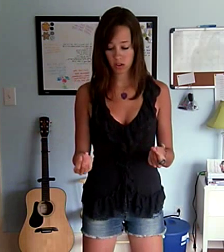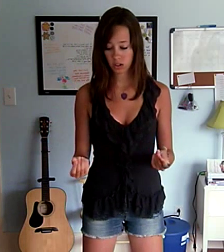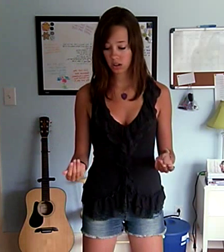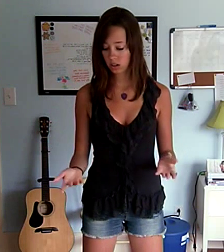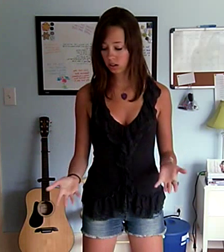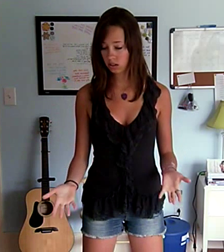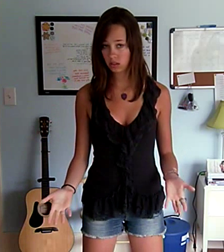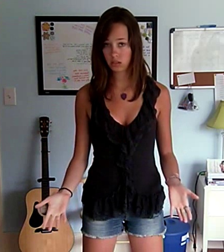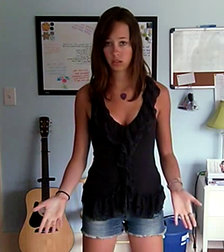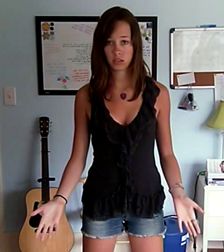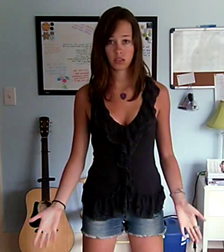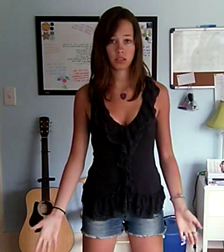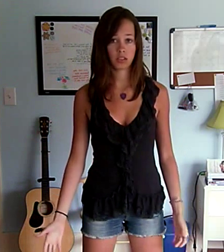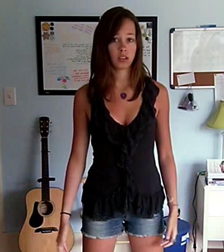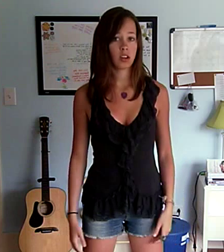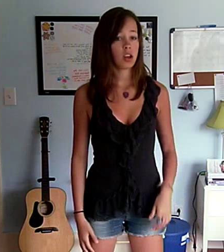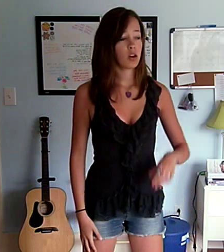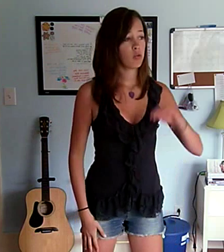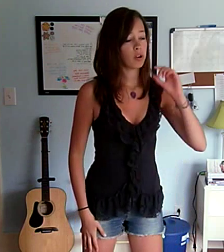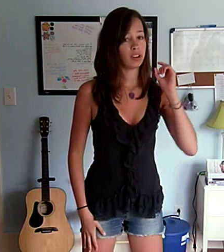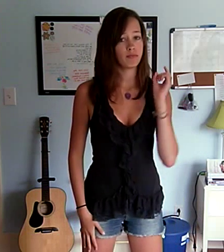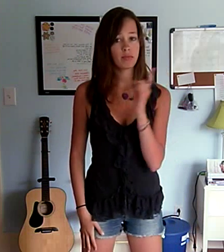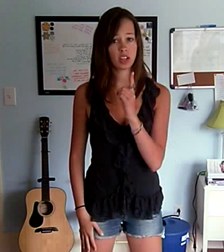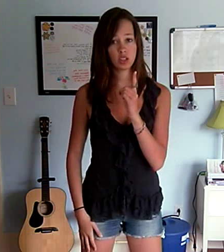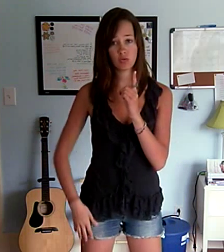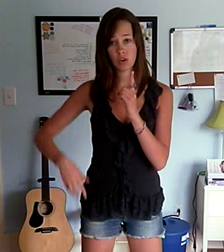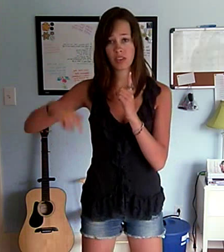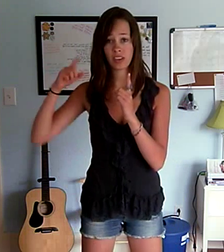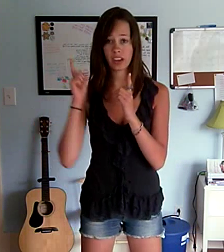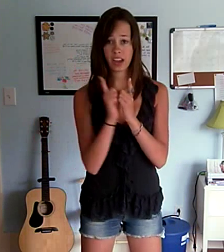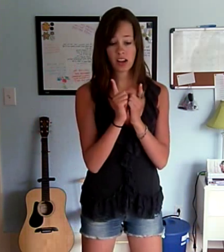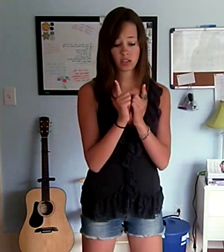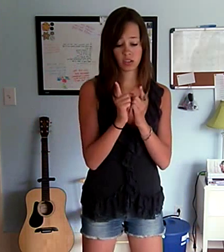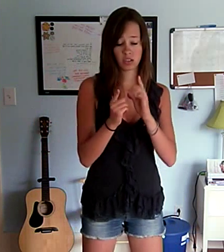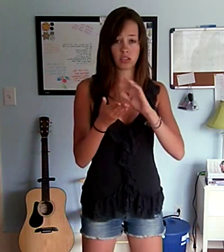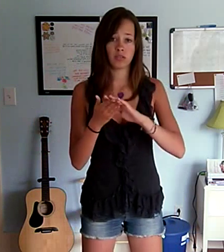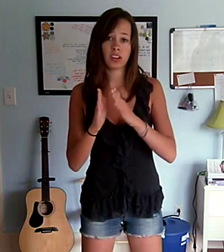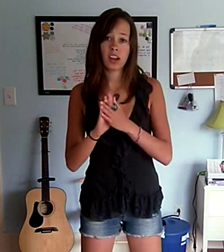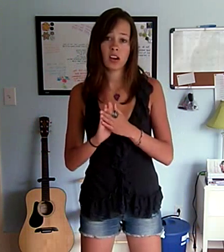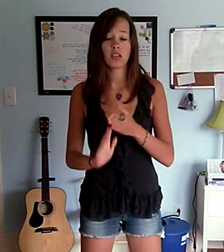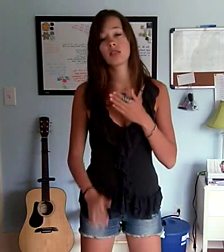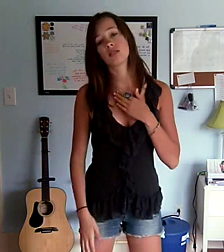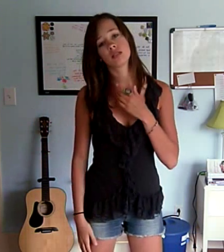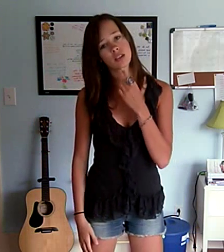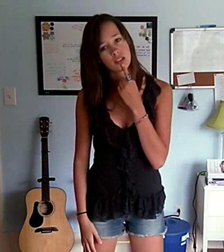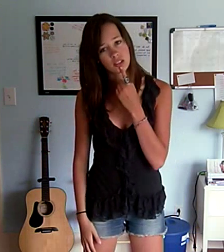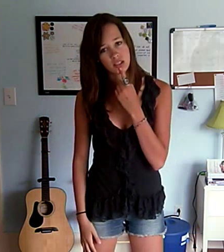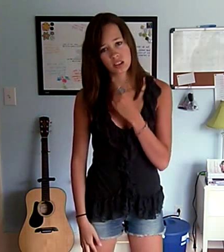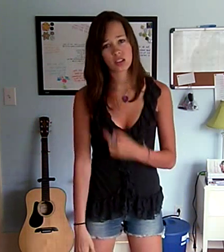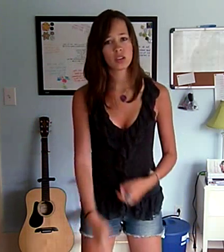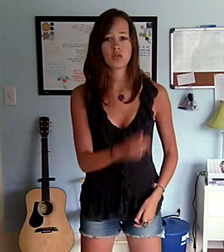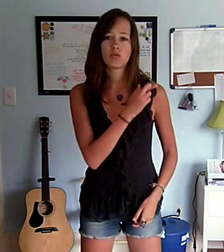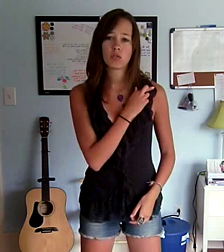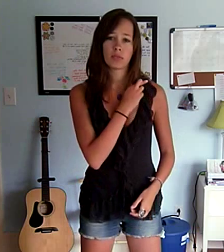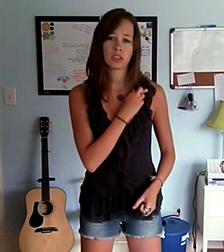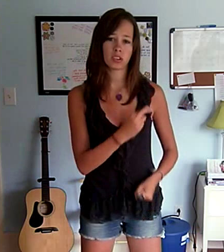I met you on the outskirts of town And I said, Romeo,